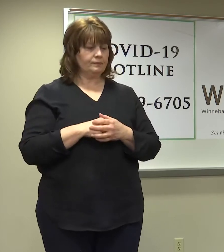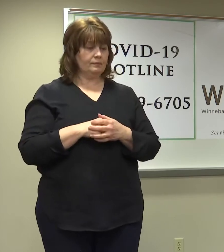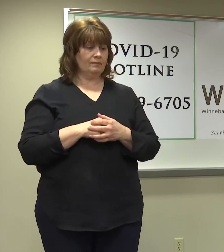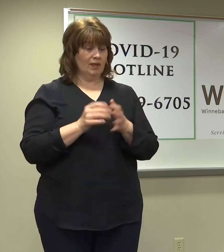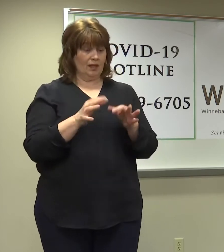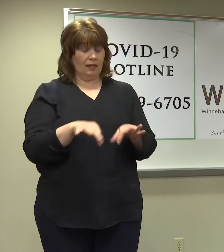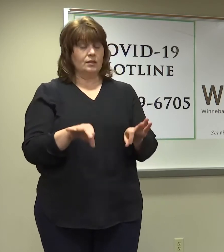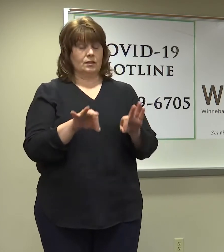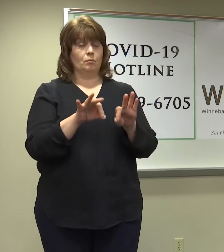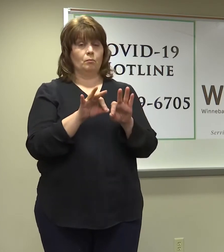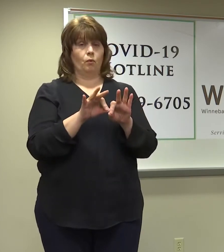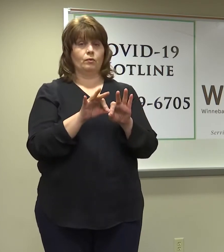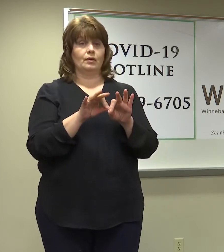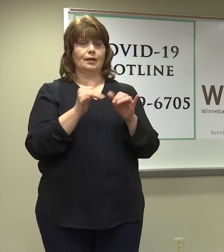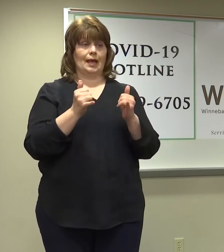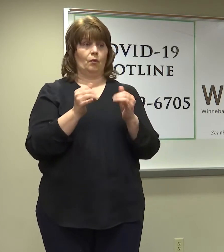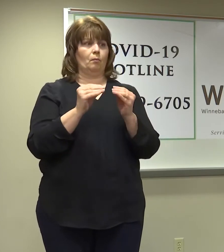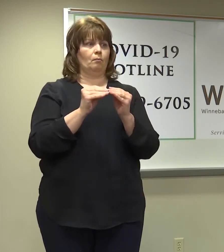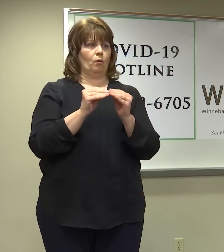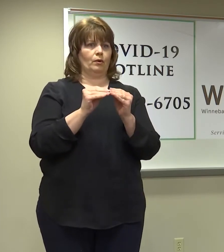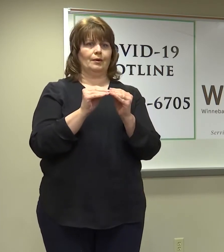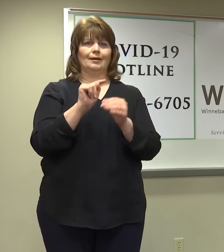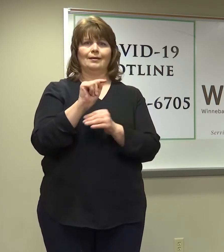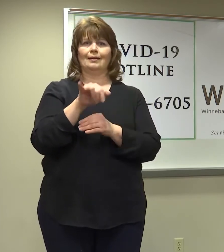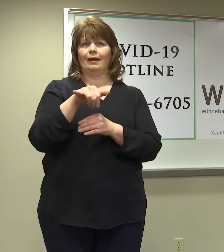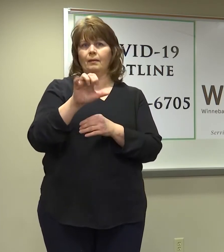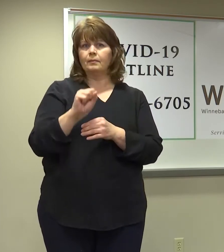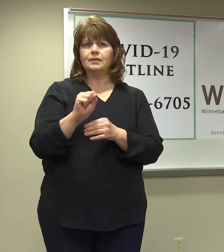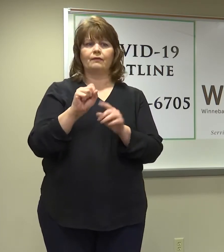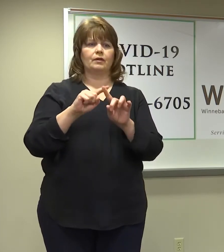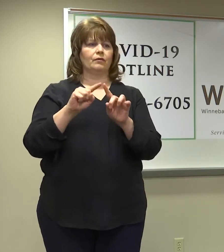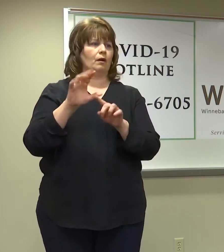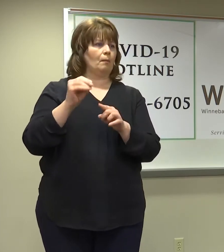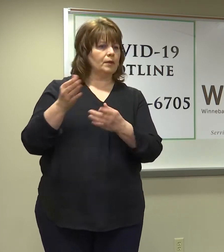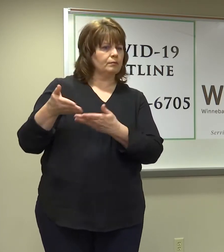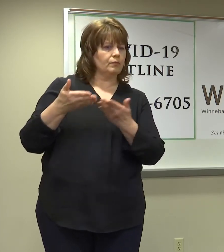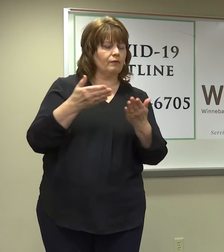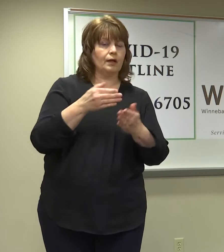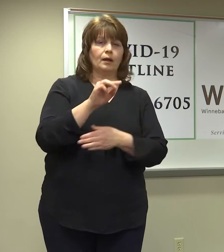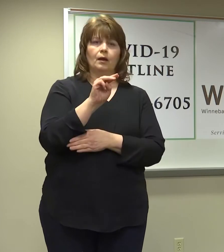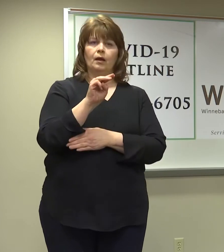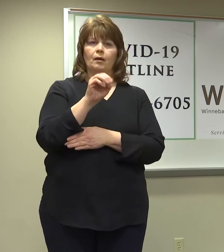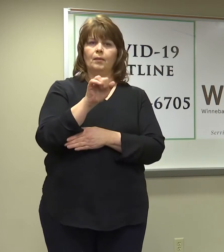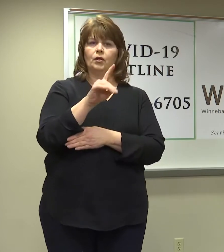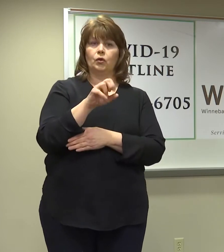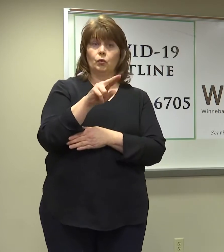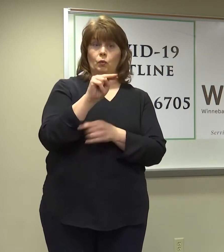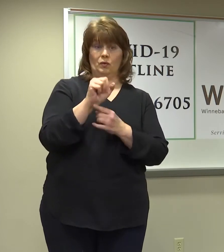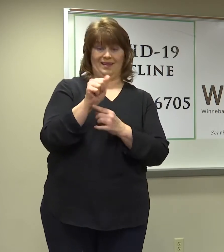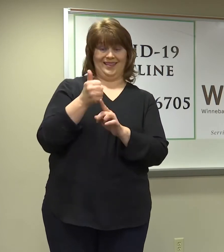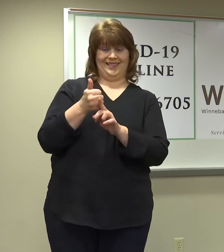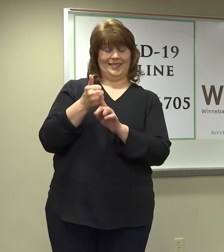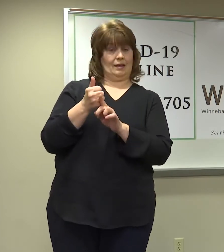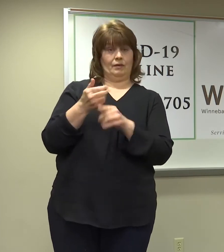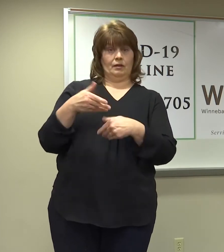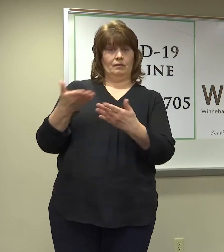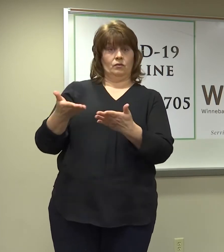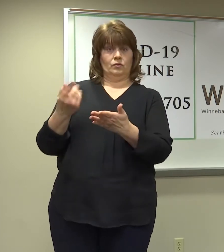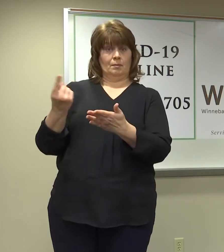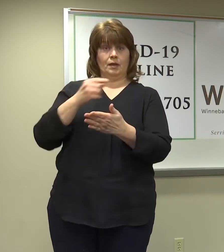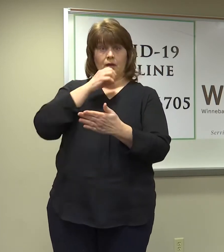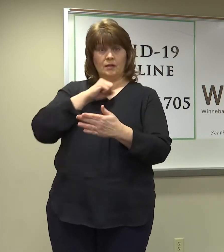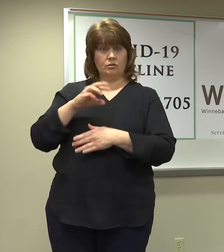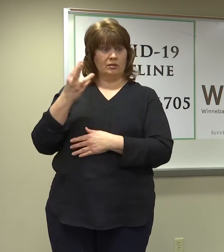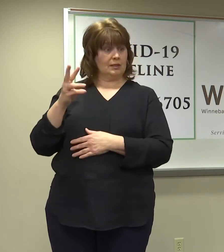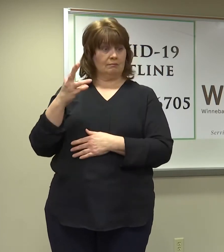as important as more vaccine types come online. For instance, Moderna cannot be given to 16-year-olds. So if it's a